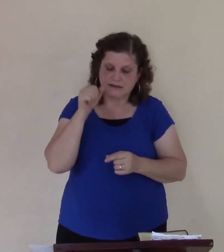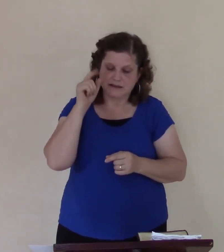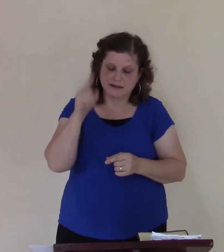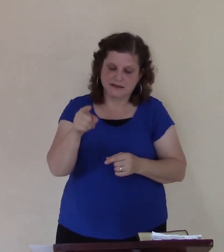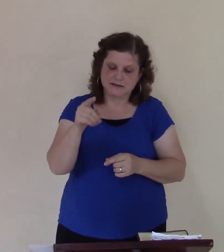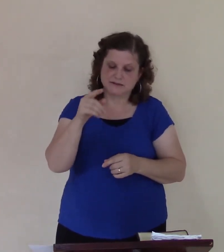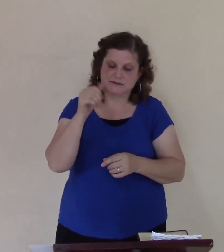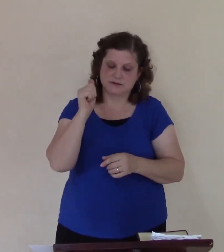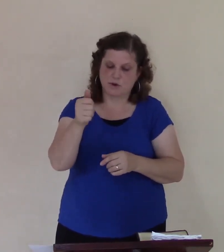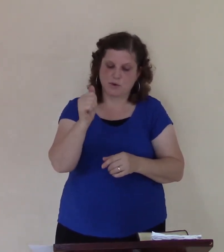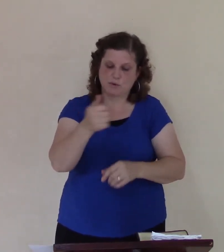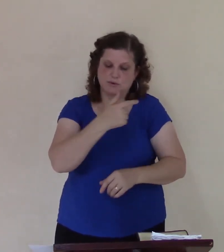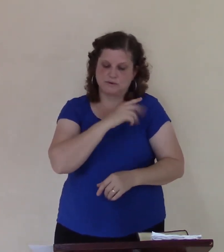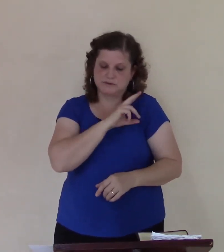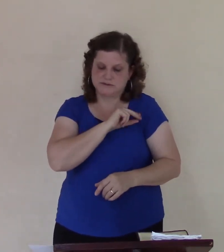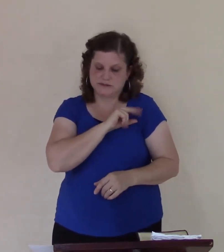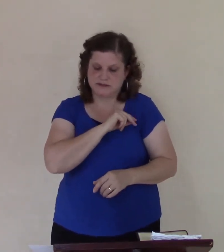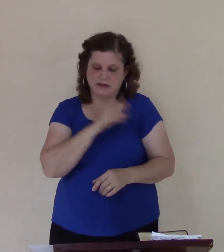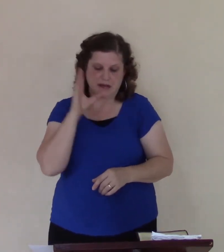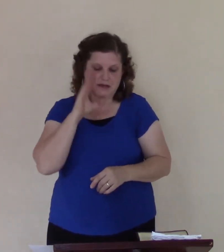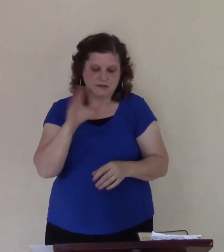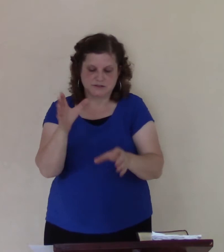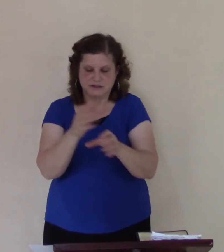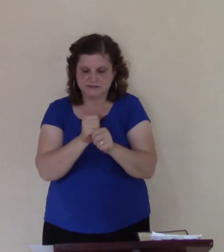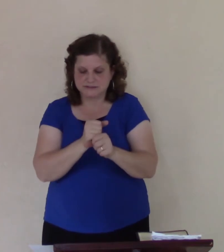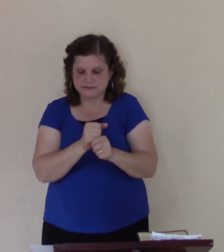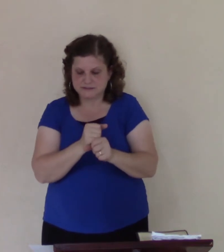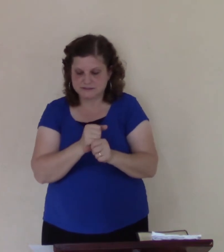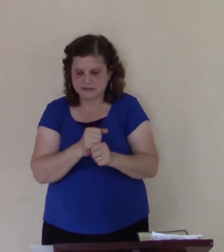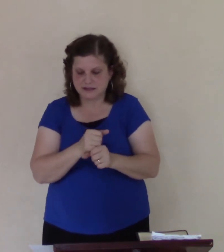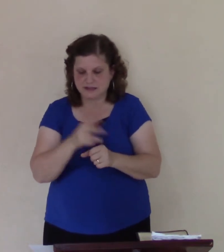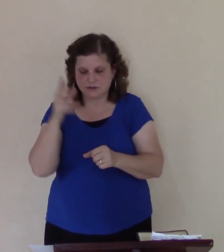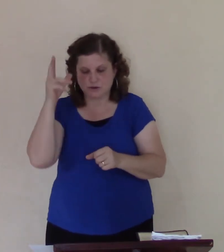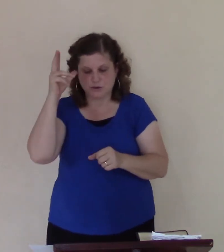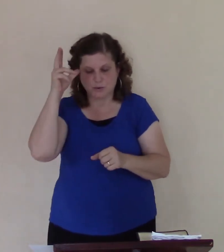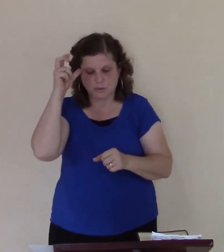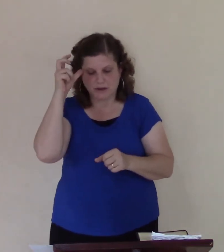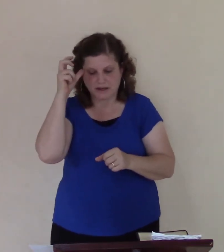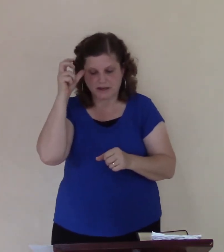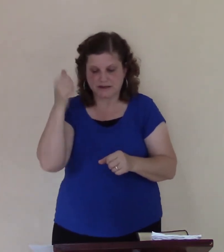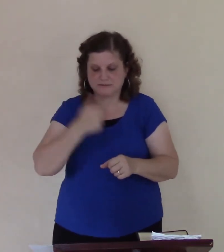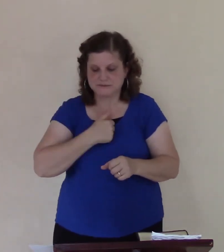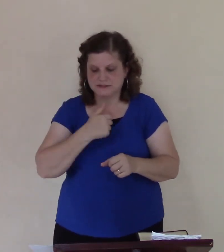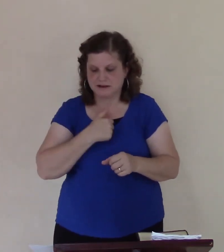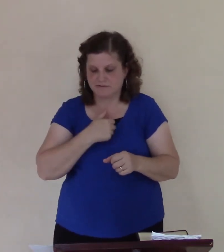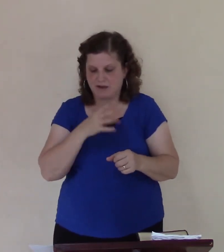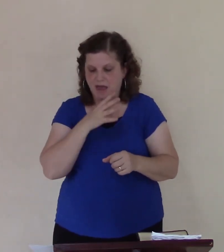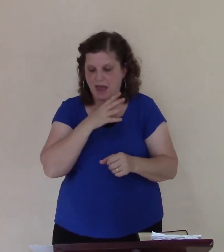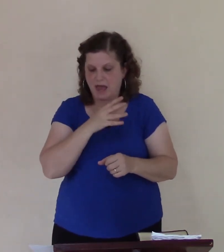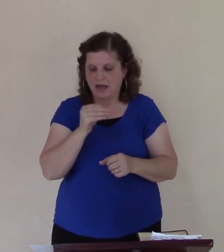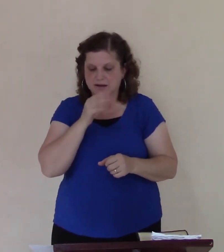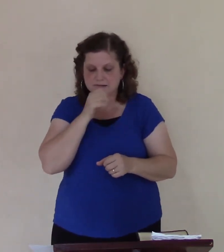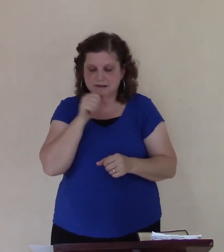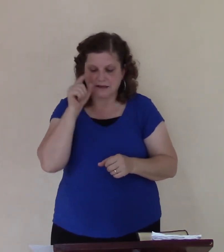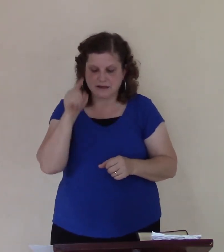sins. It says, so Jonah has a prisoner of suffering. He's bound to suffer the words, and he was saved.